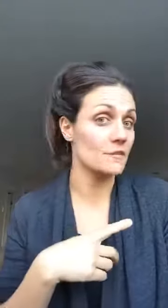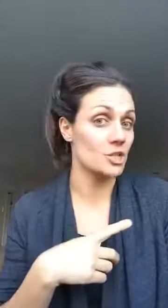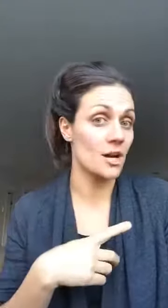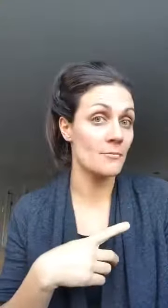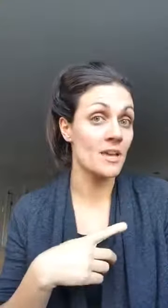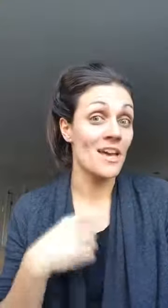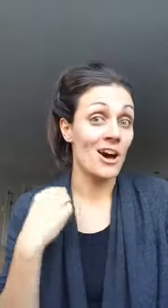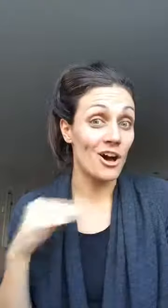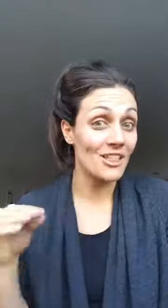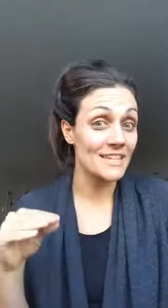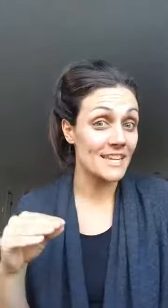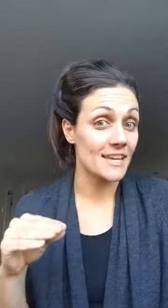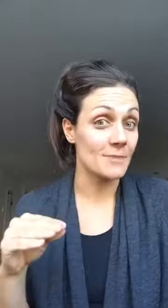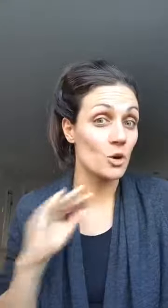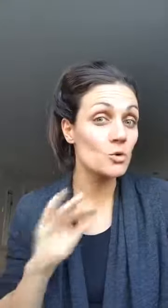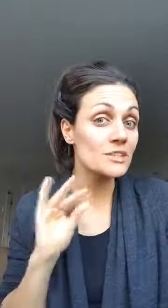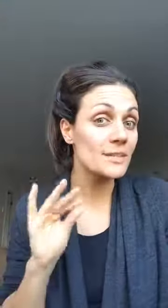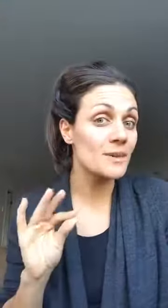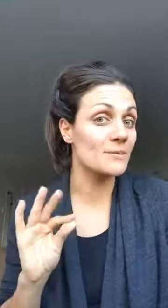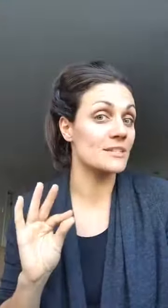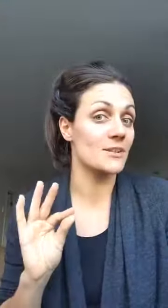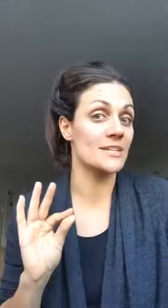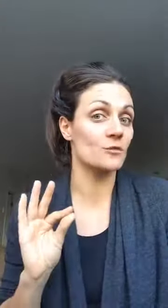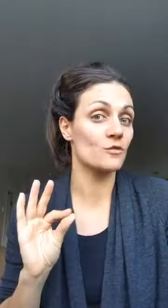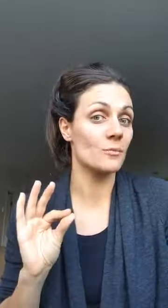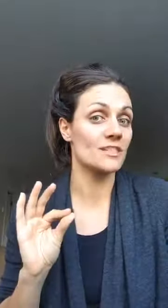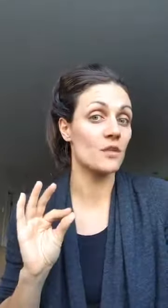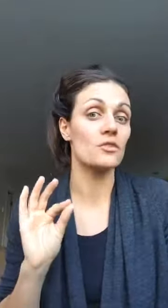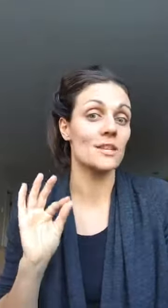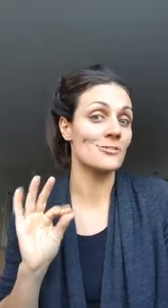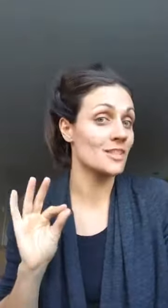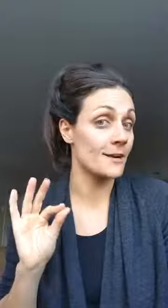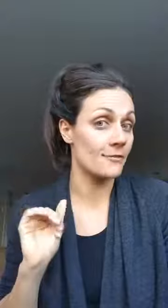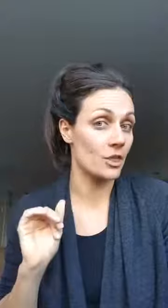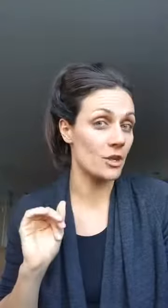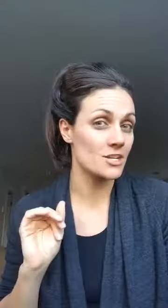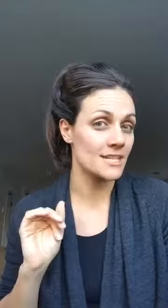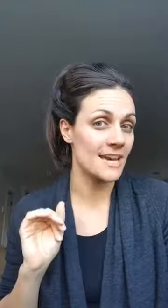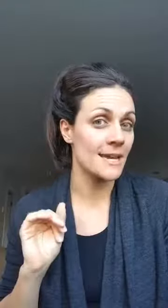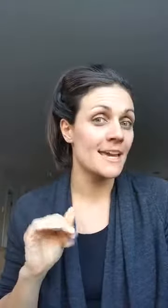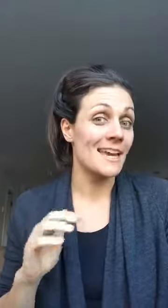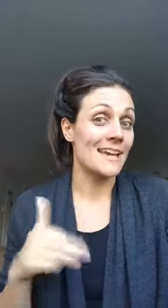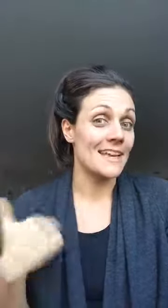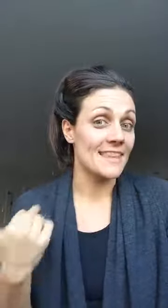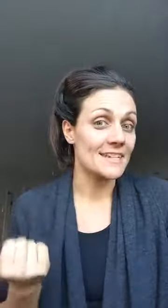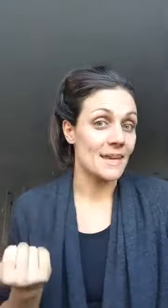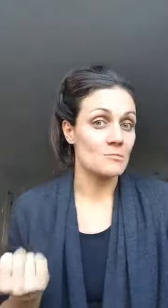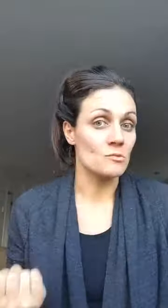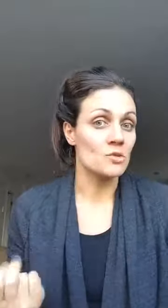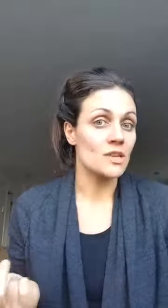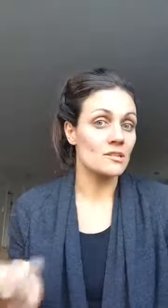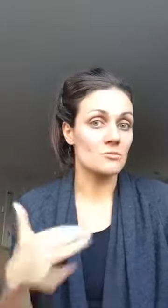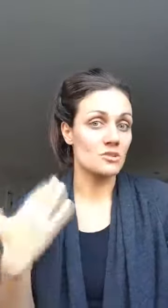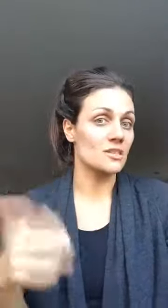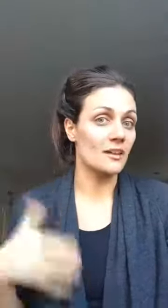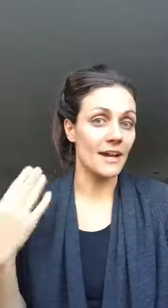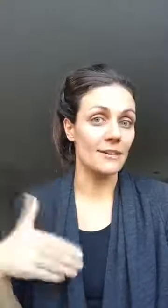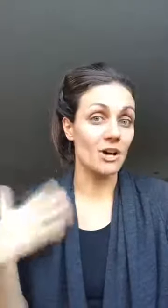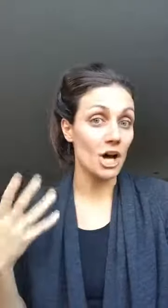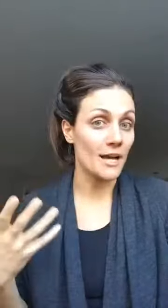job all i did my only commitment so i didn't overwhelm myself was a newsletter every thursday and at that time newsletters were still kind of hot